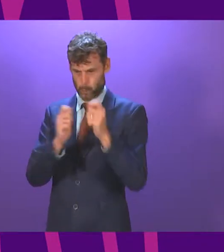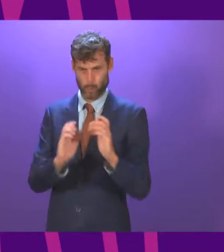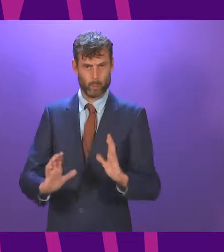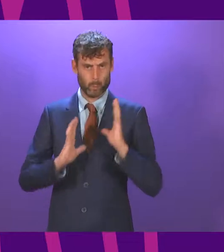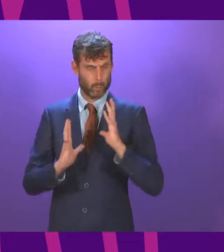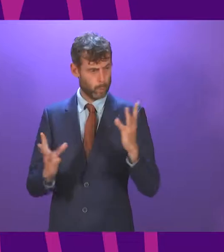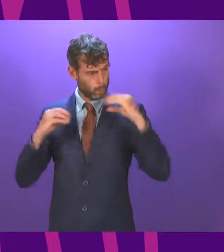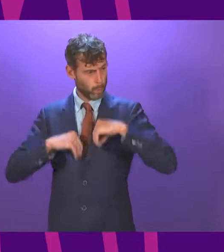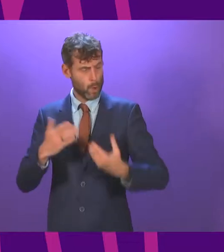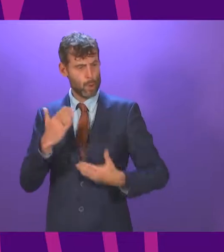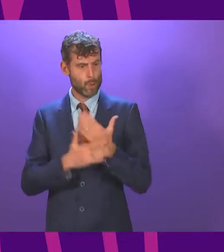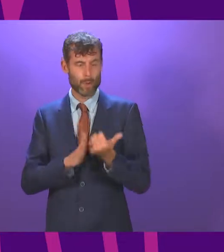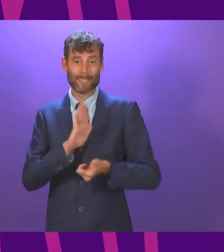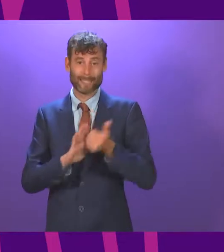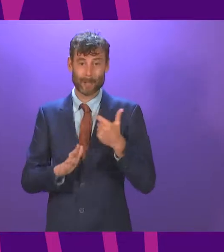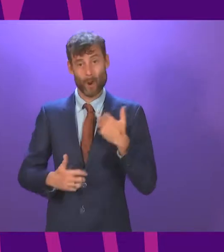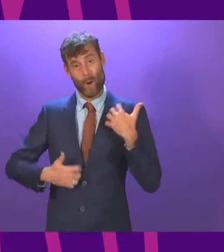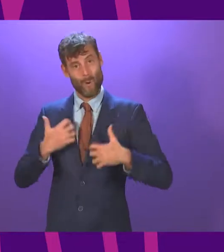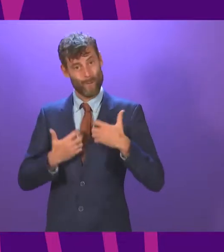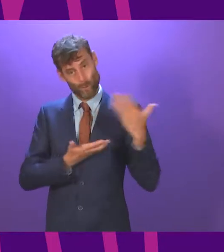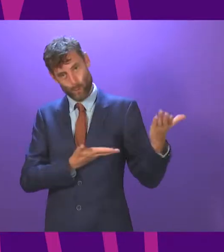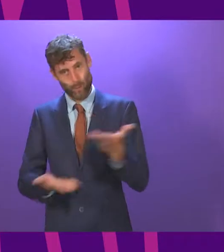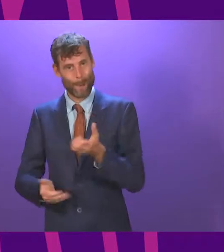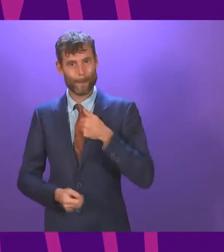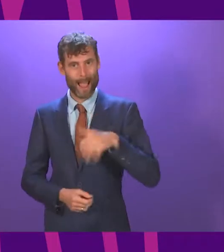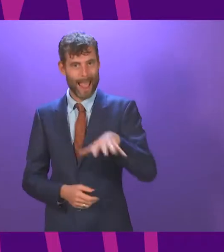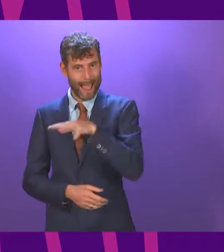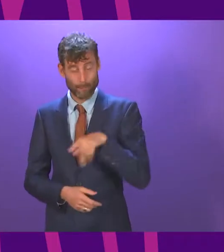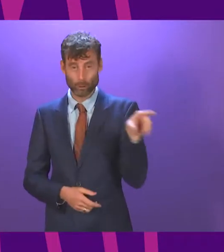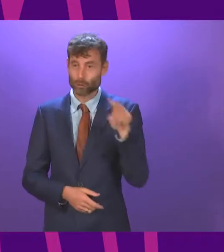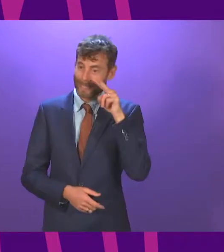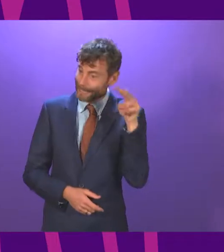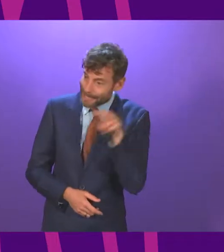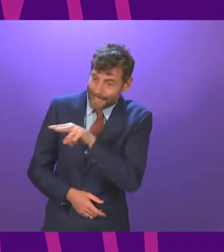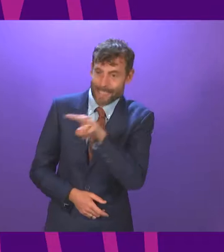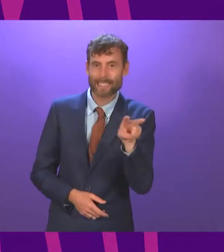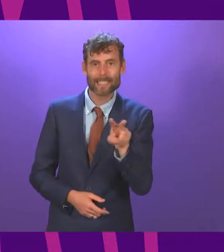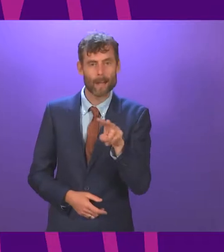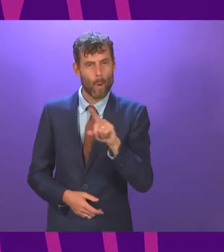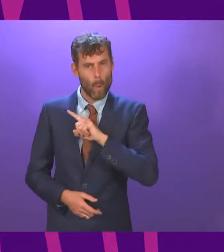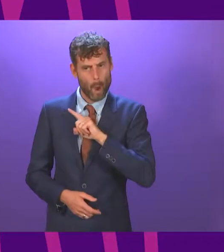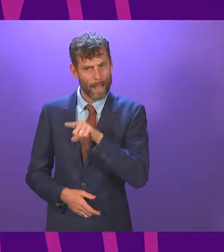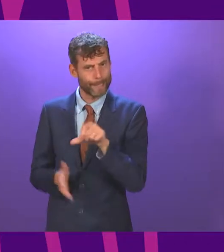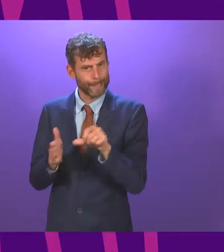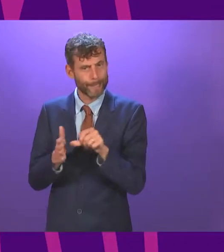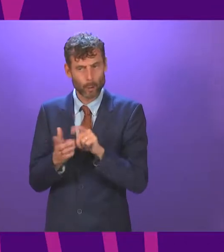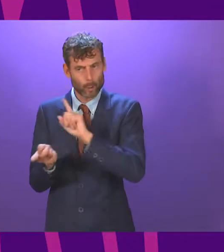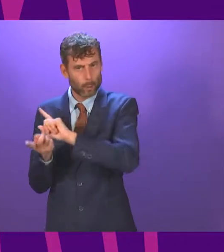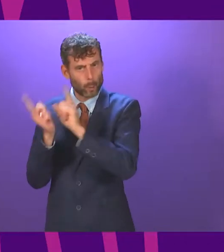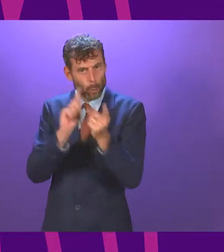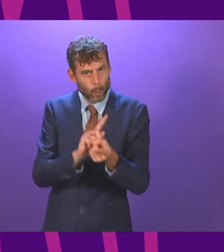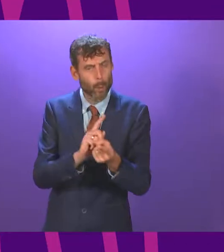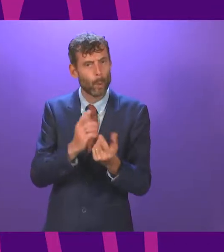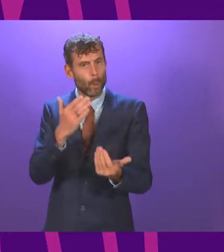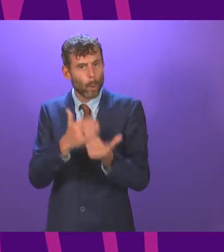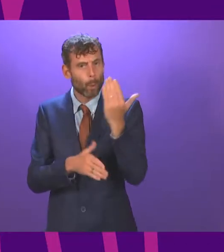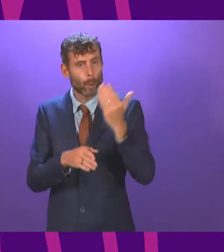look forward to welcoming Ms Slater to my area in due course so that she can hear first-hand what the current barriers are. They need removed and we have no